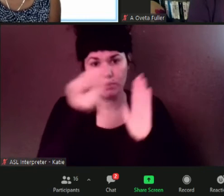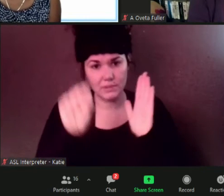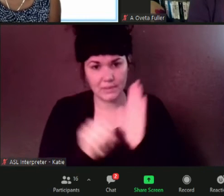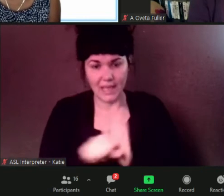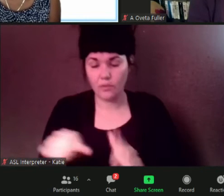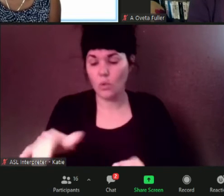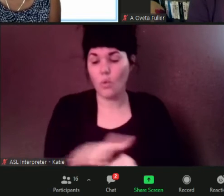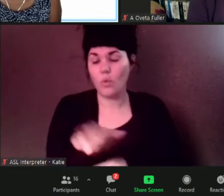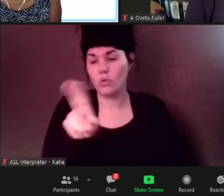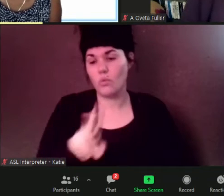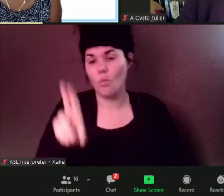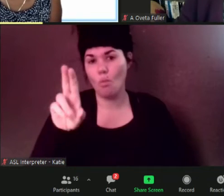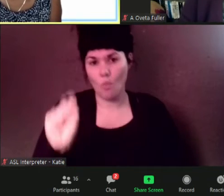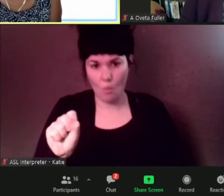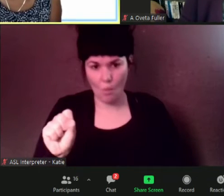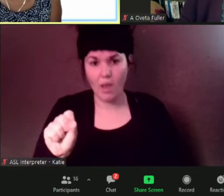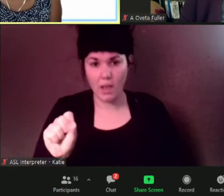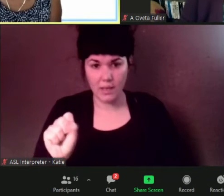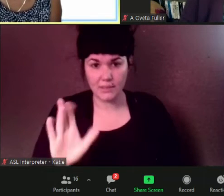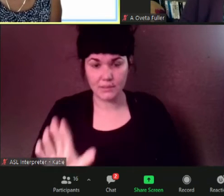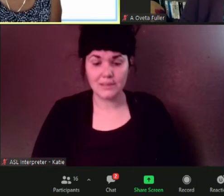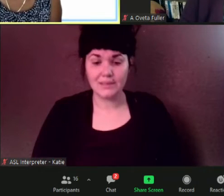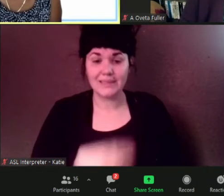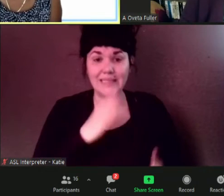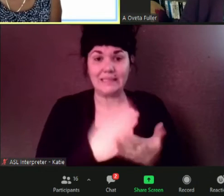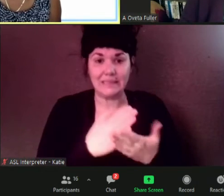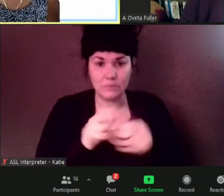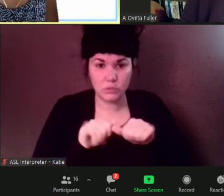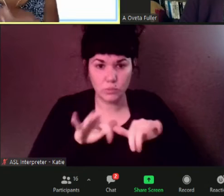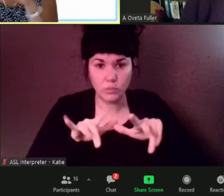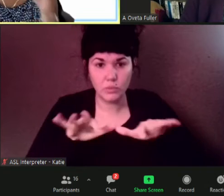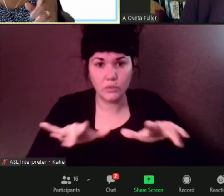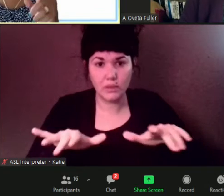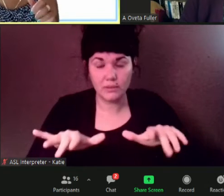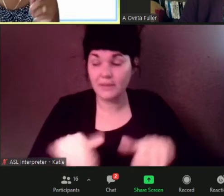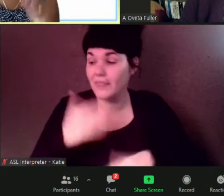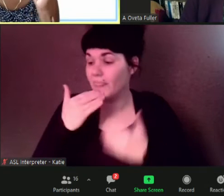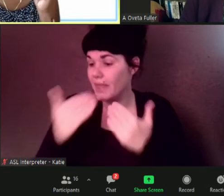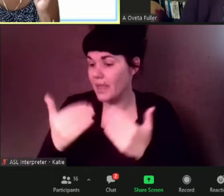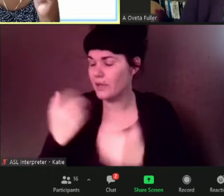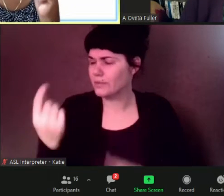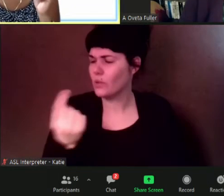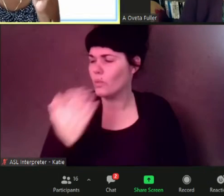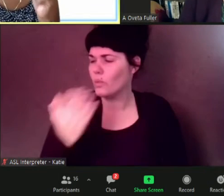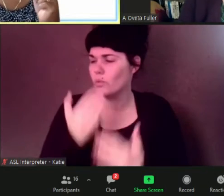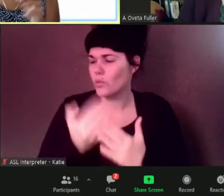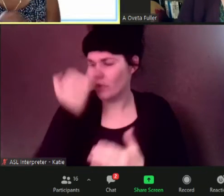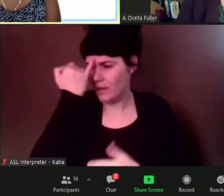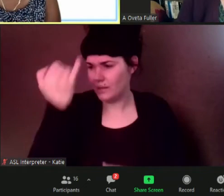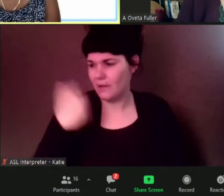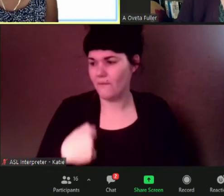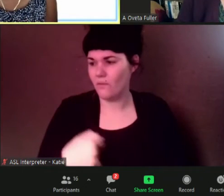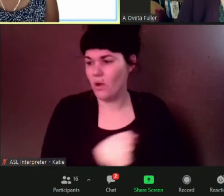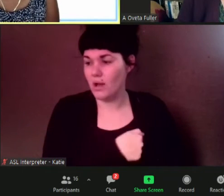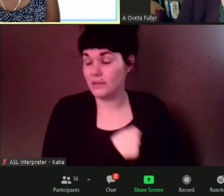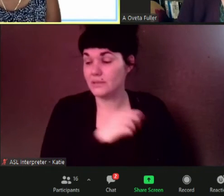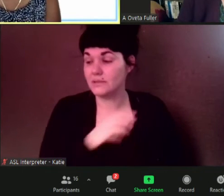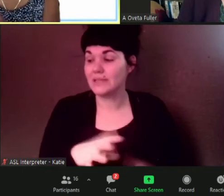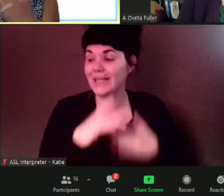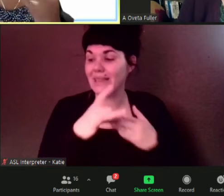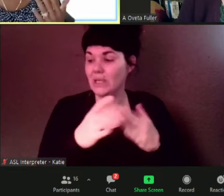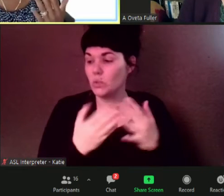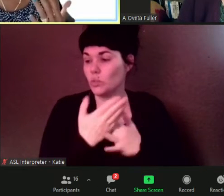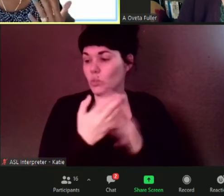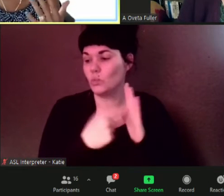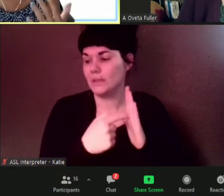this mess thank you it is always a good idea for all of us to lead by example so we're certainly